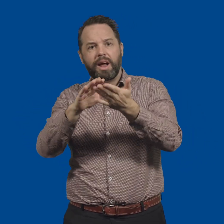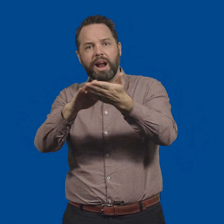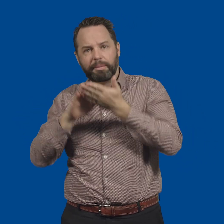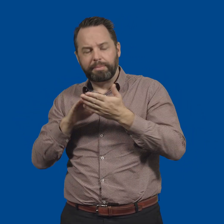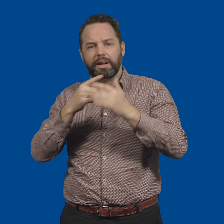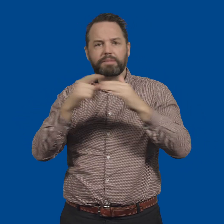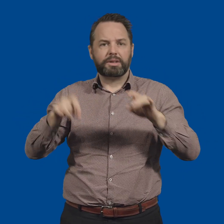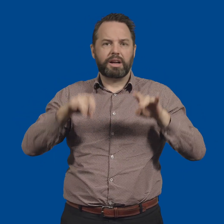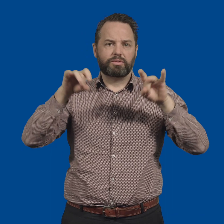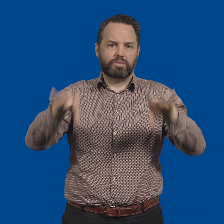transform and reform.